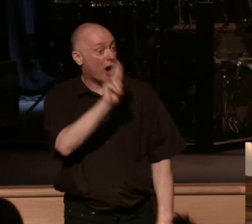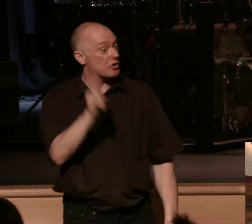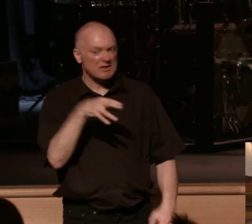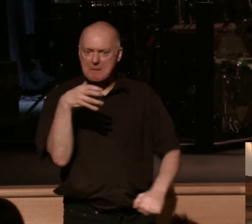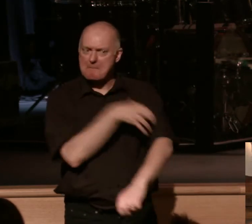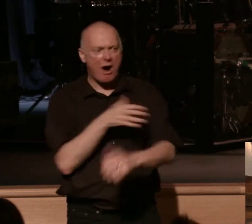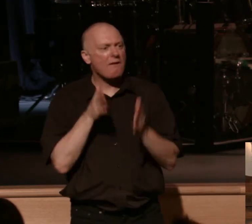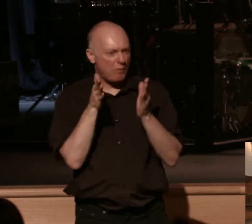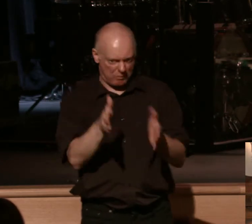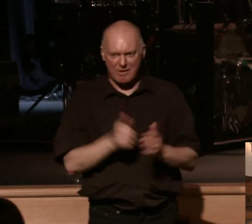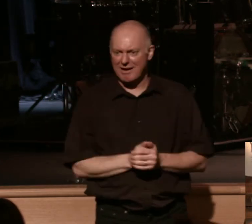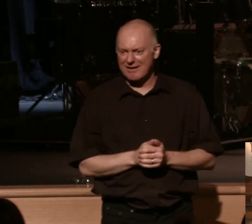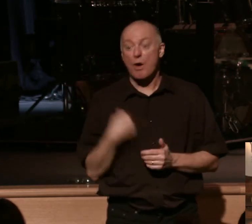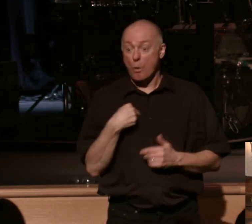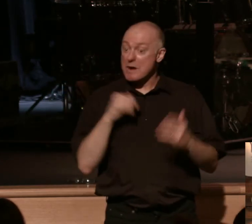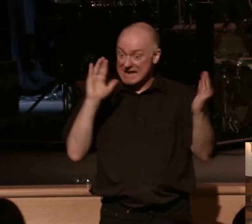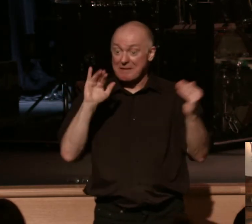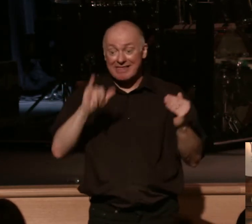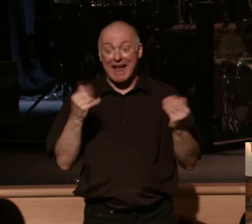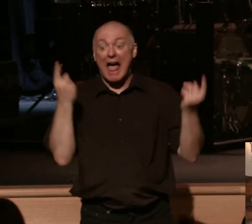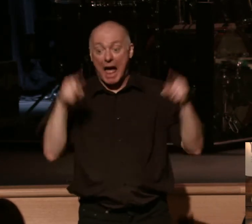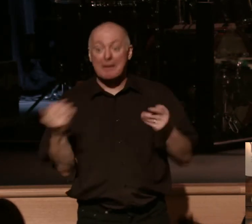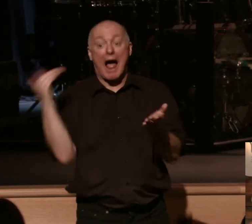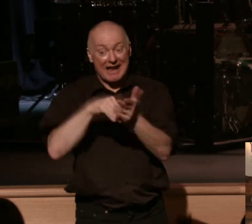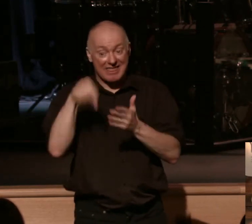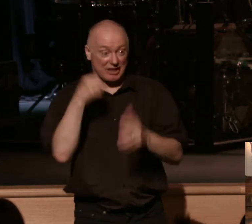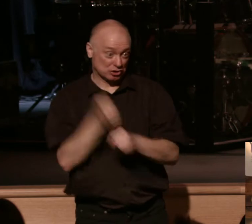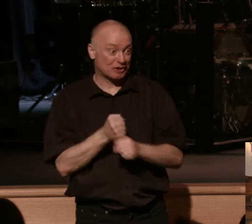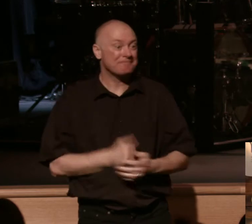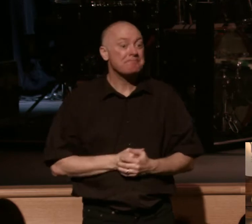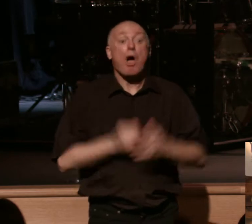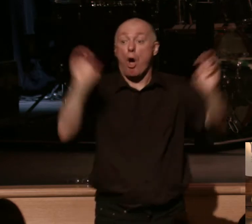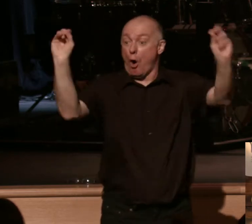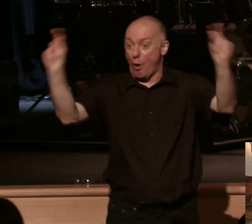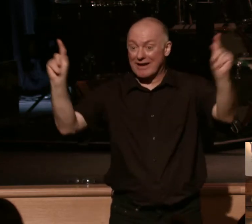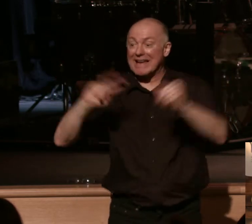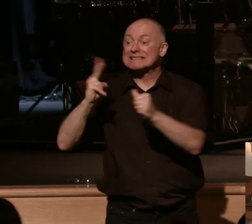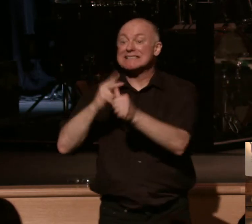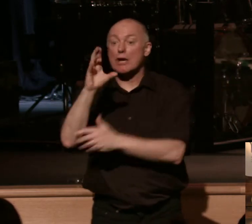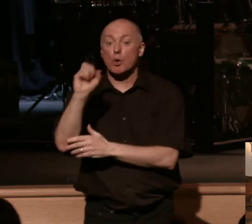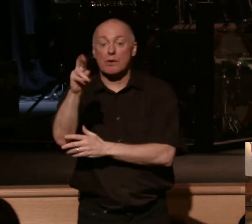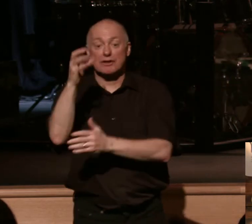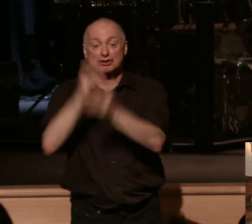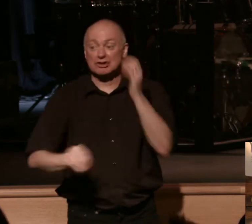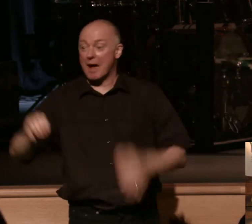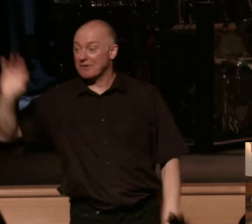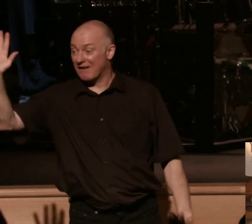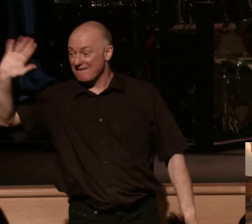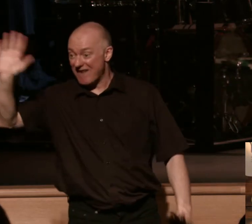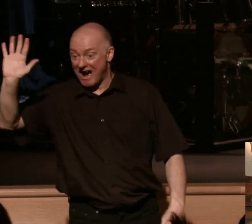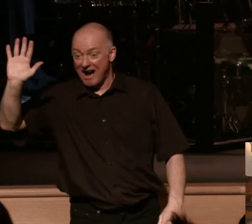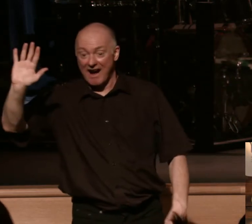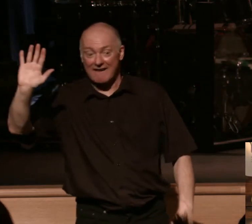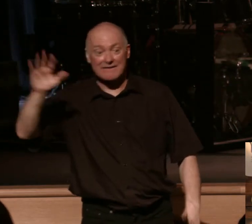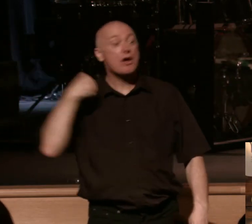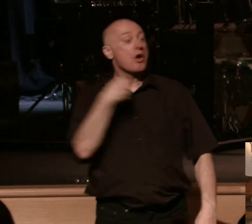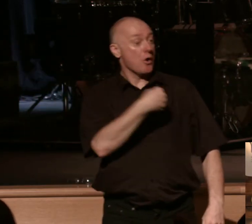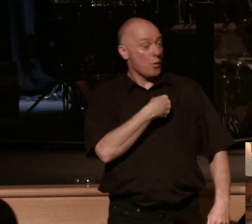really anticipating that to happen again. All right, 2 Corinthians chapter five is where we are today.